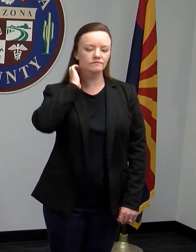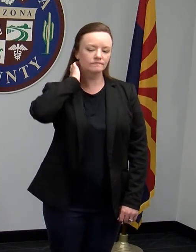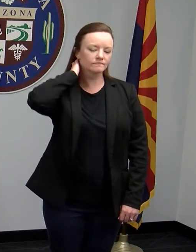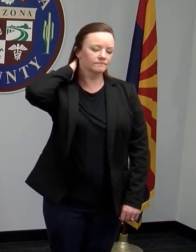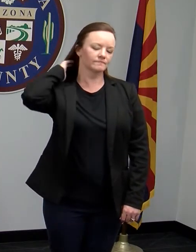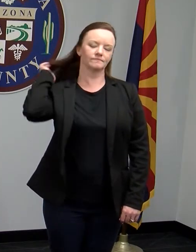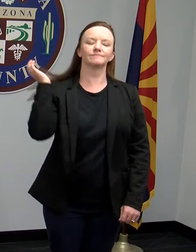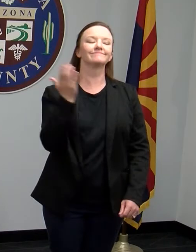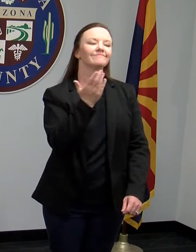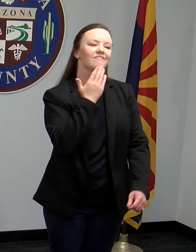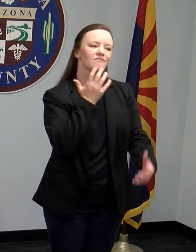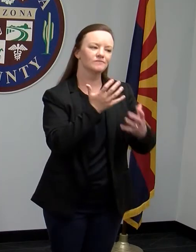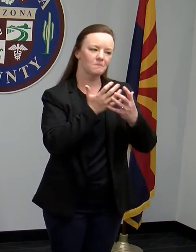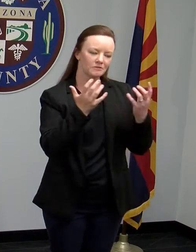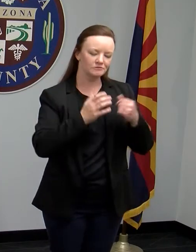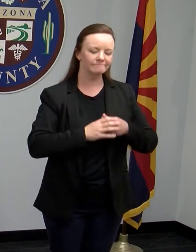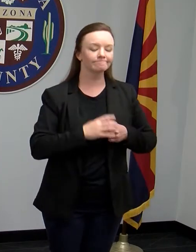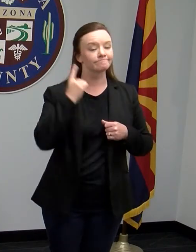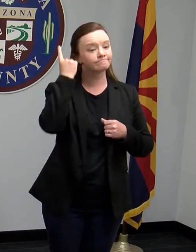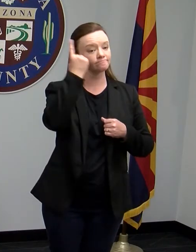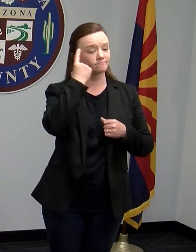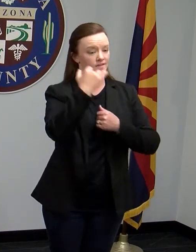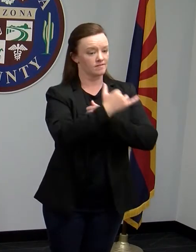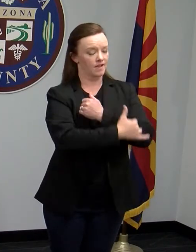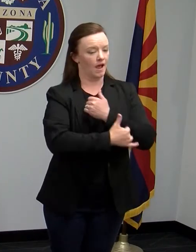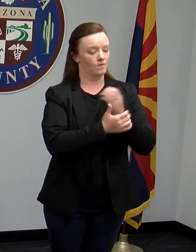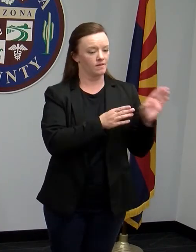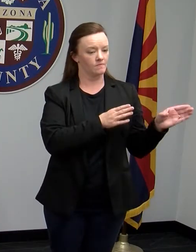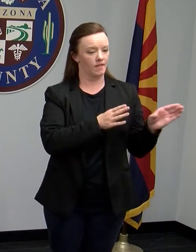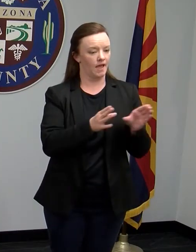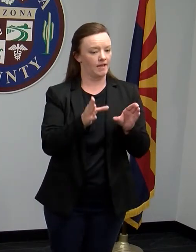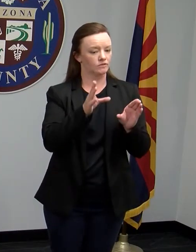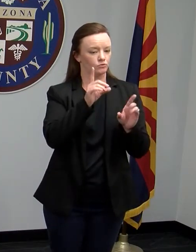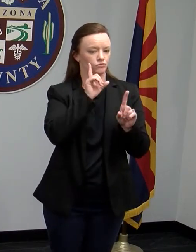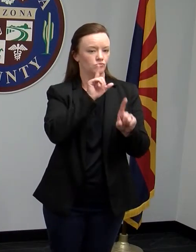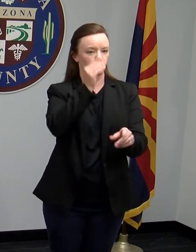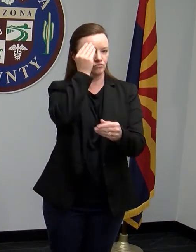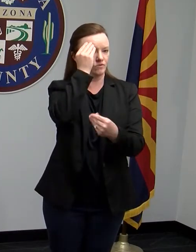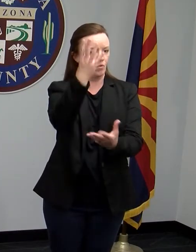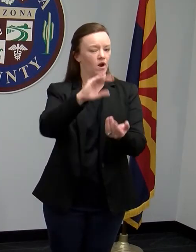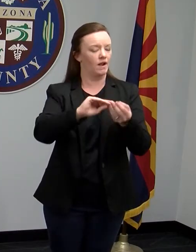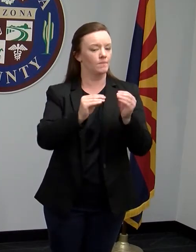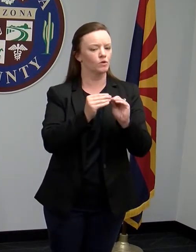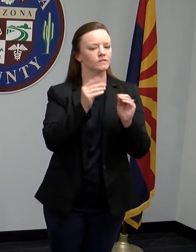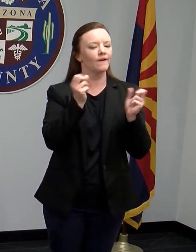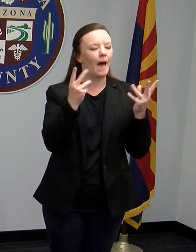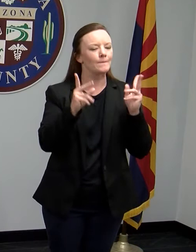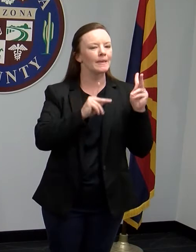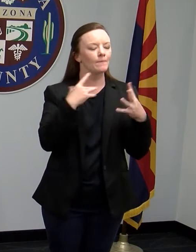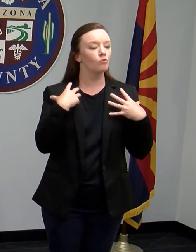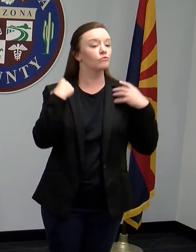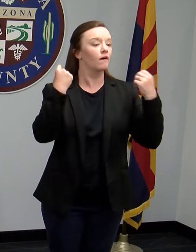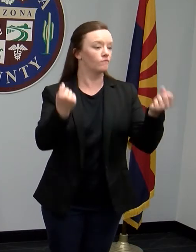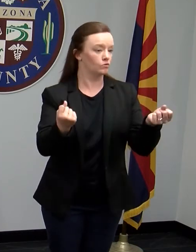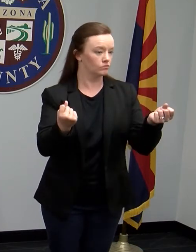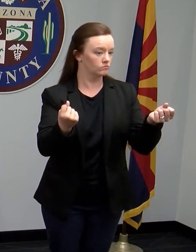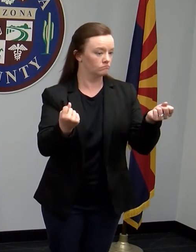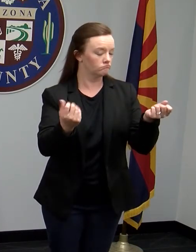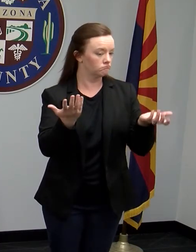I thank you so much I'm wondering if the county plans on reporting numbers of recover cases and if so how